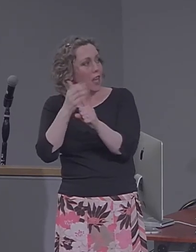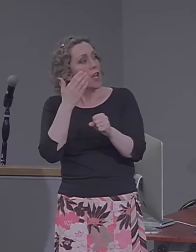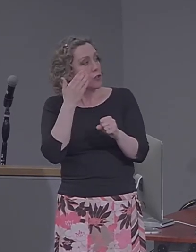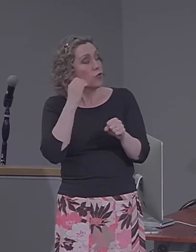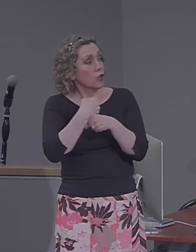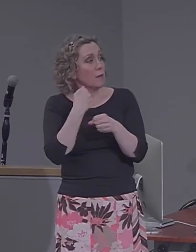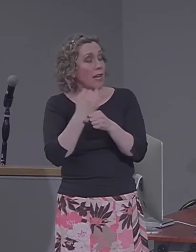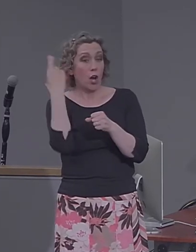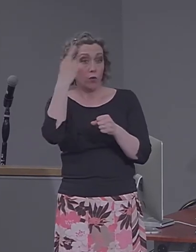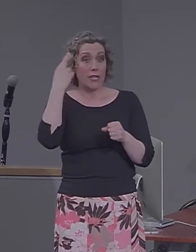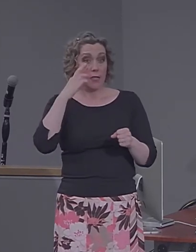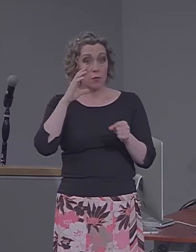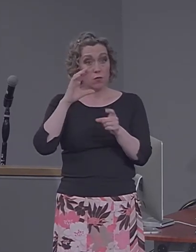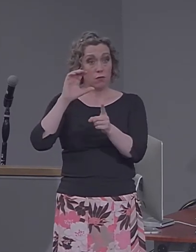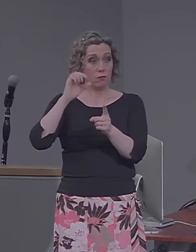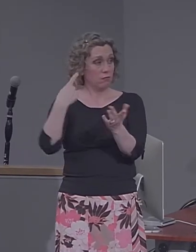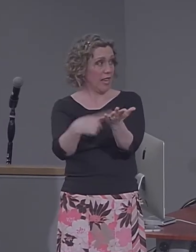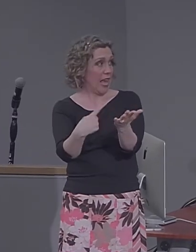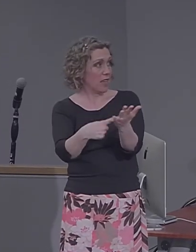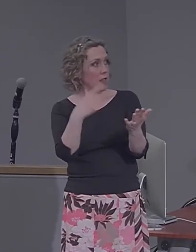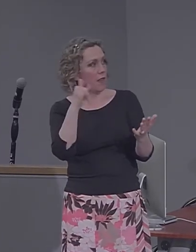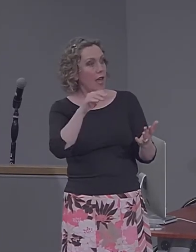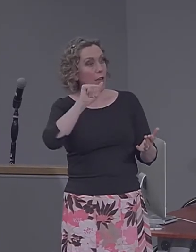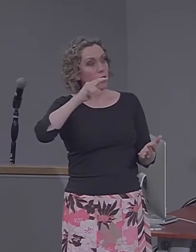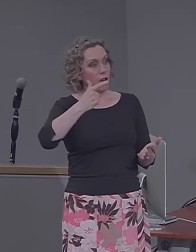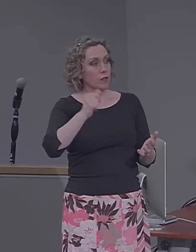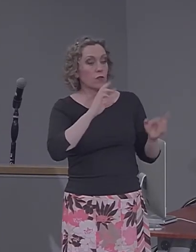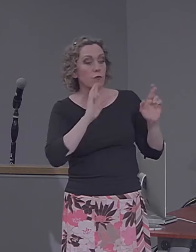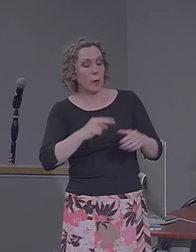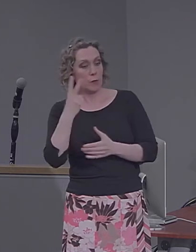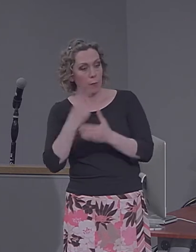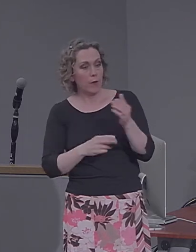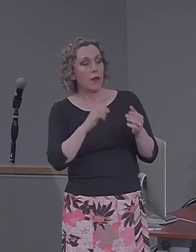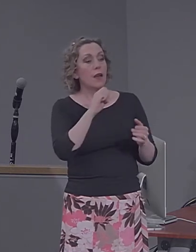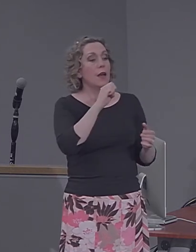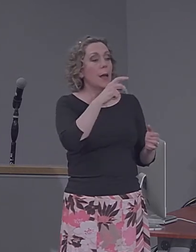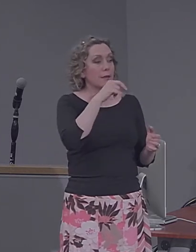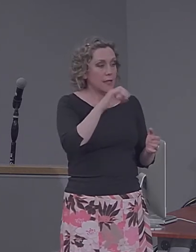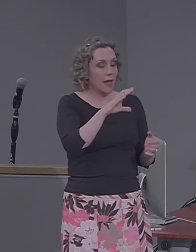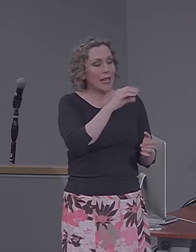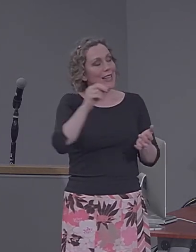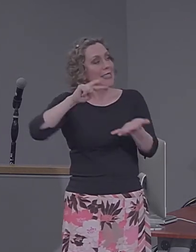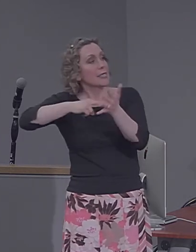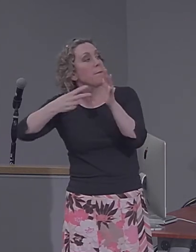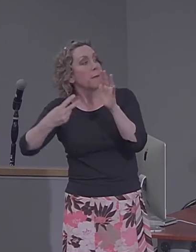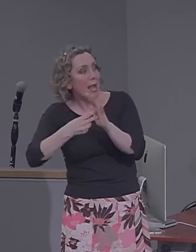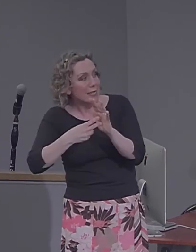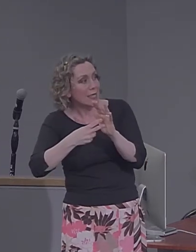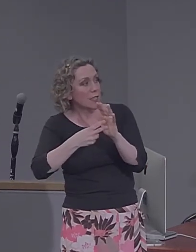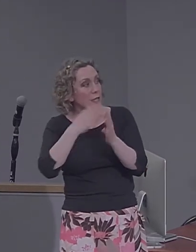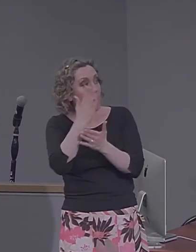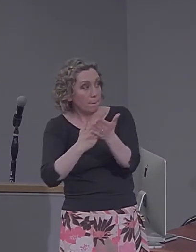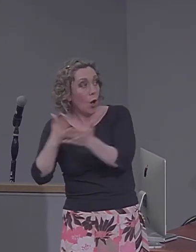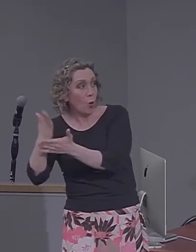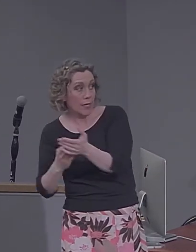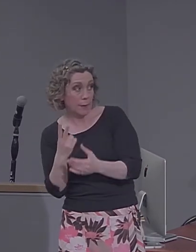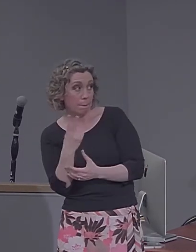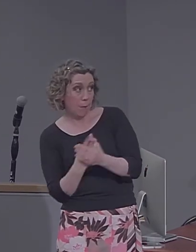that angular gyrus could respond to both episodic and semantic components based on